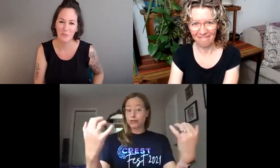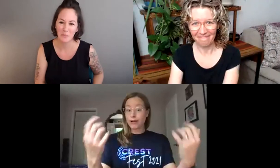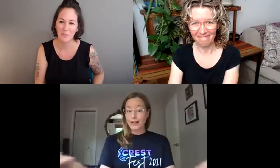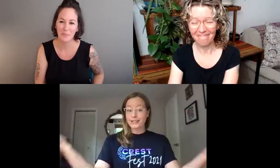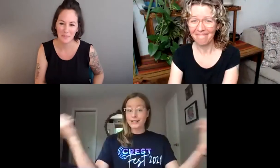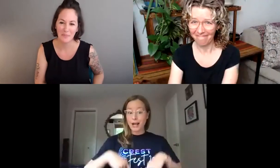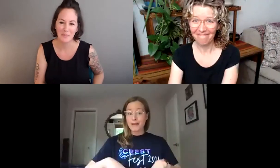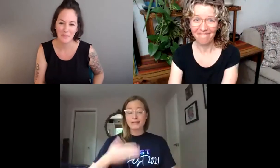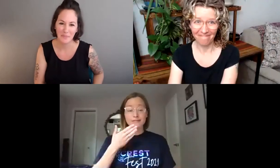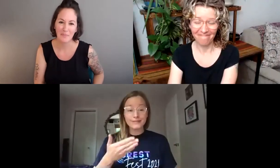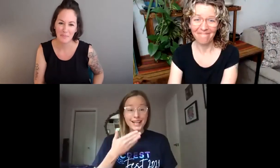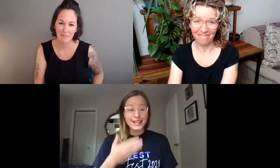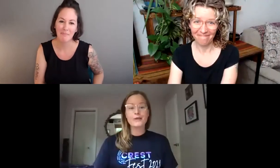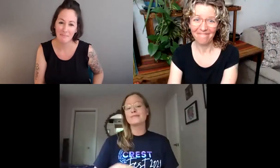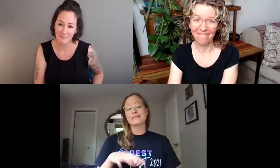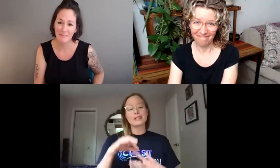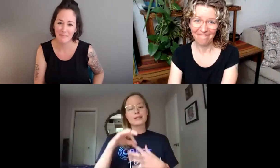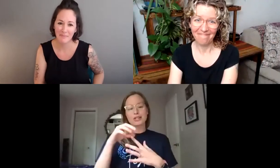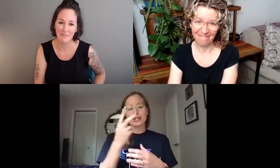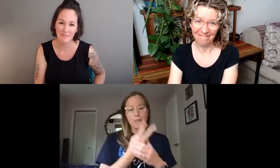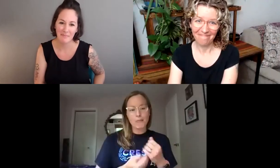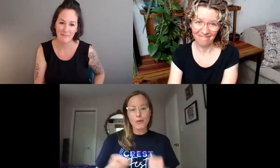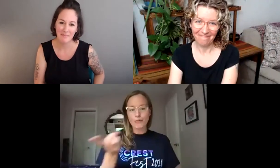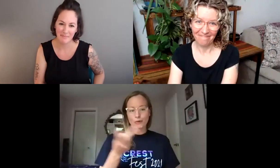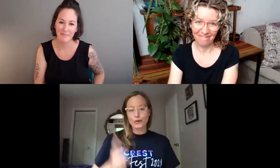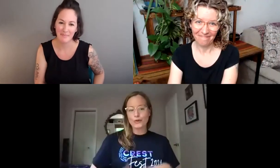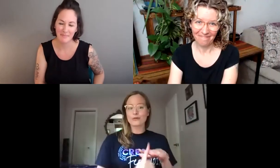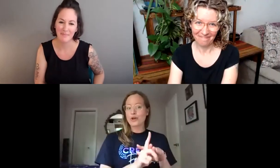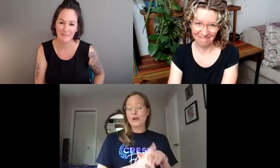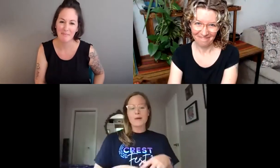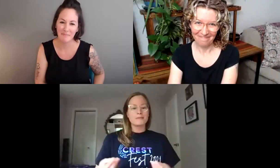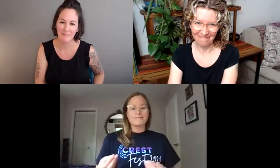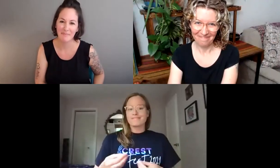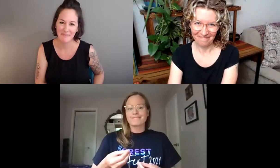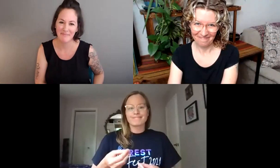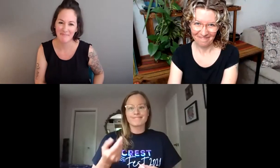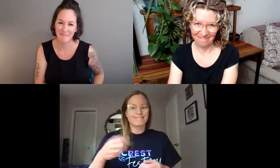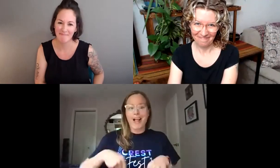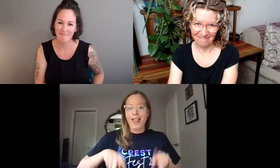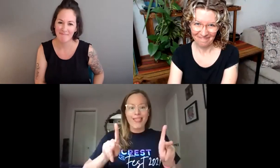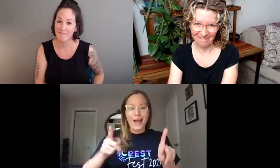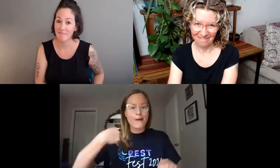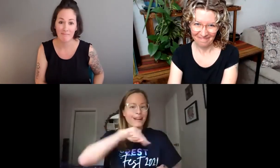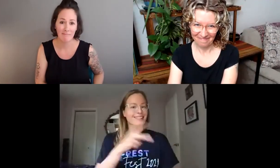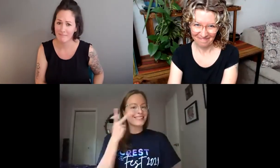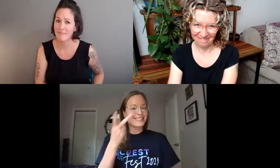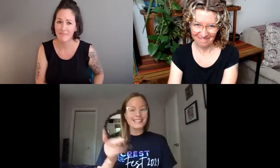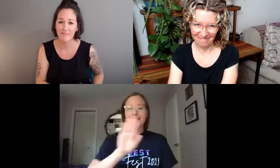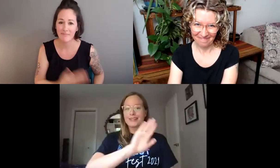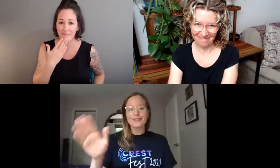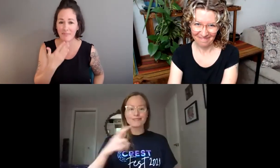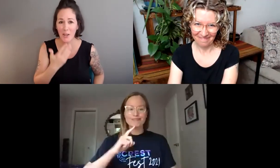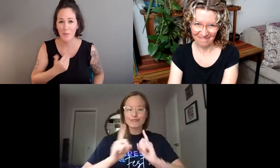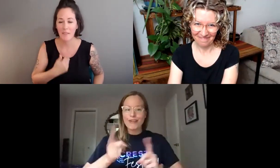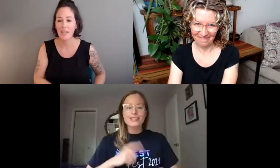you all for joining us today and especially to the both of you for